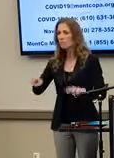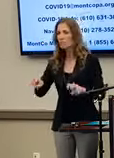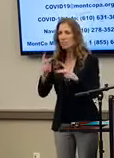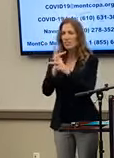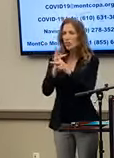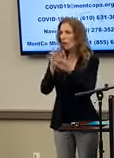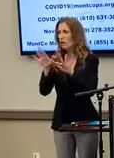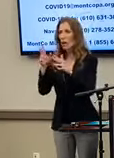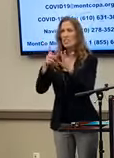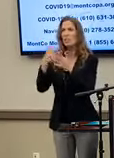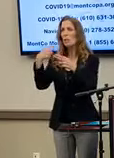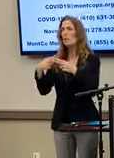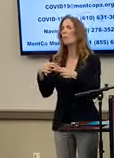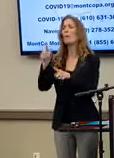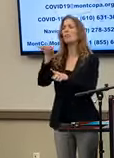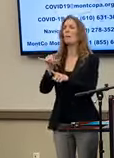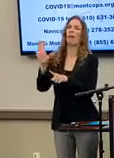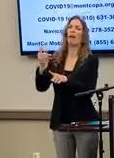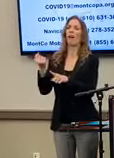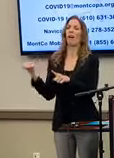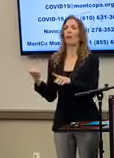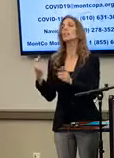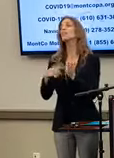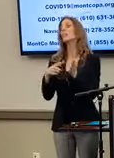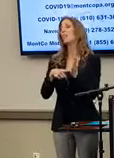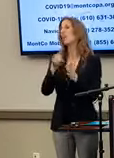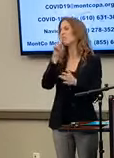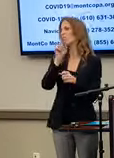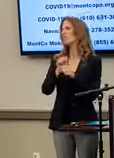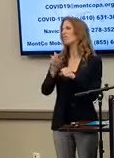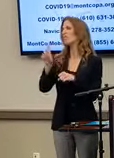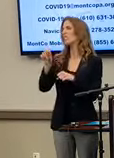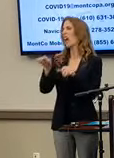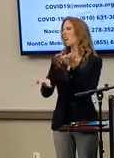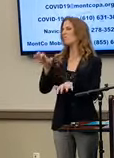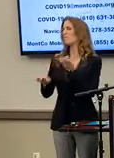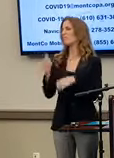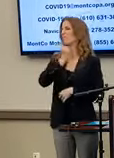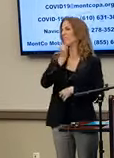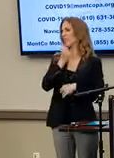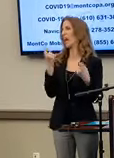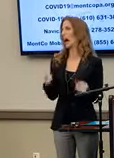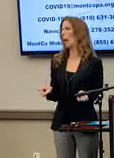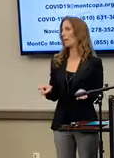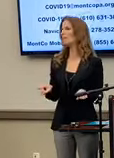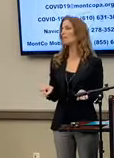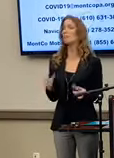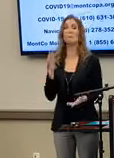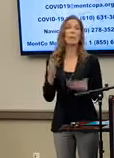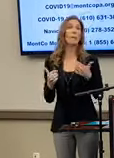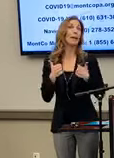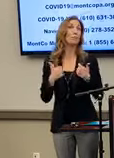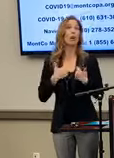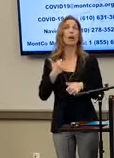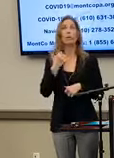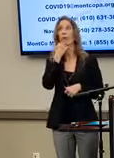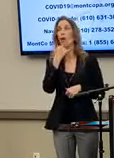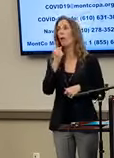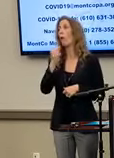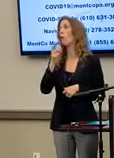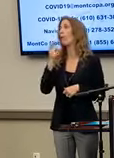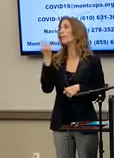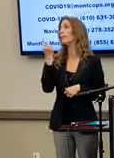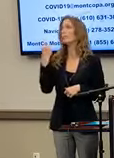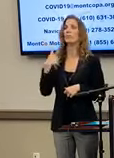And then, of course, there are sometimes some data entry errors, maybe an error in an address or that type of thing,